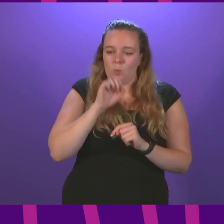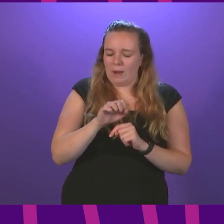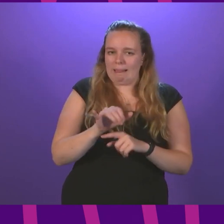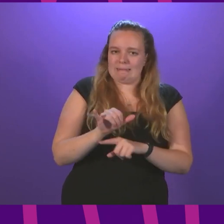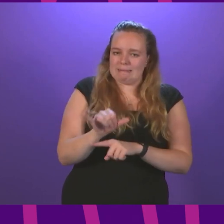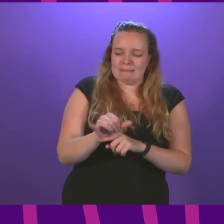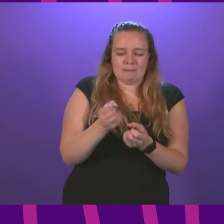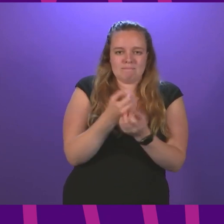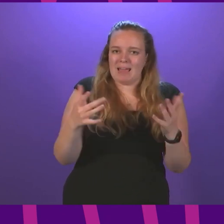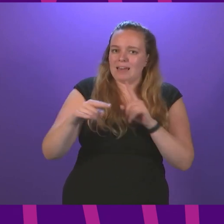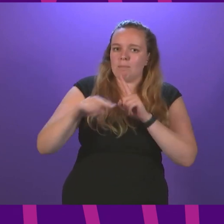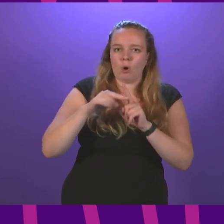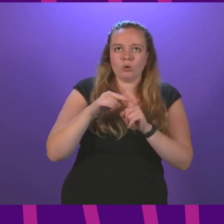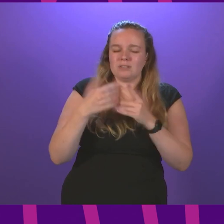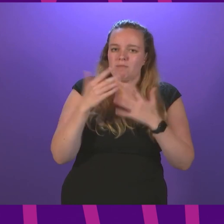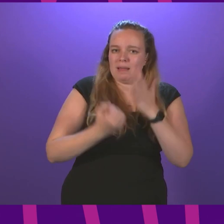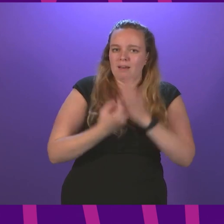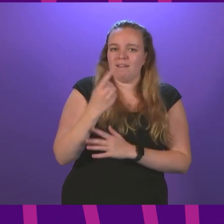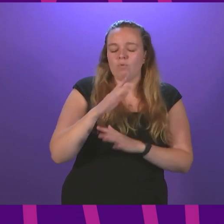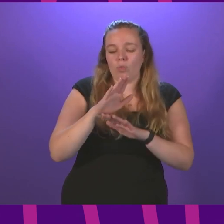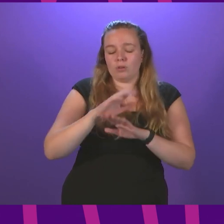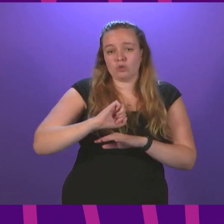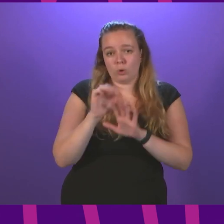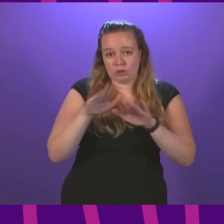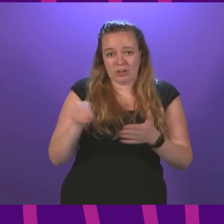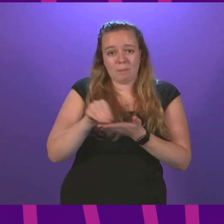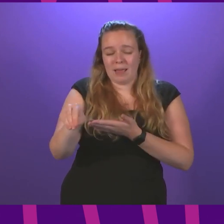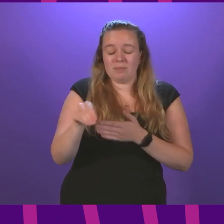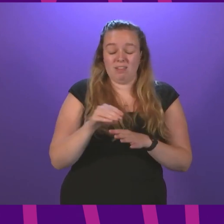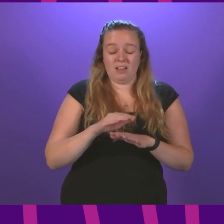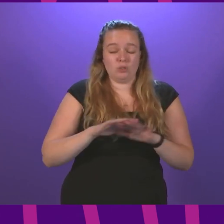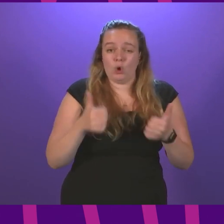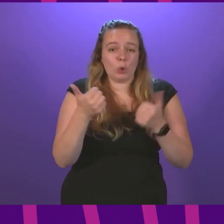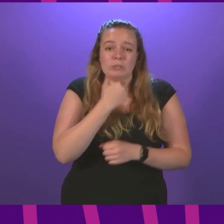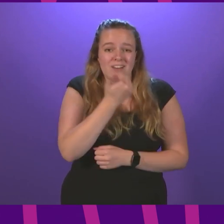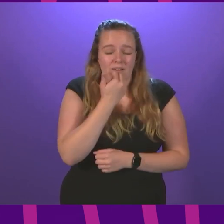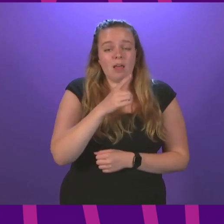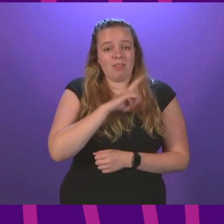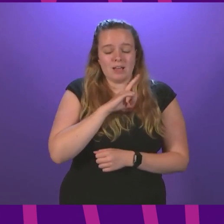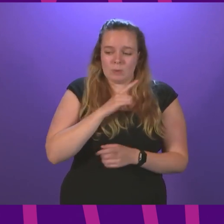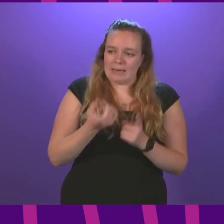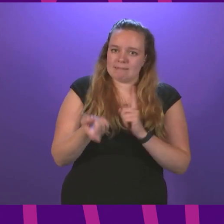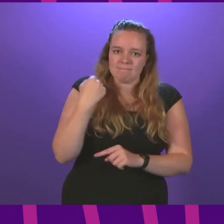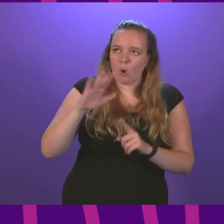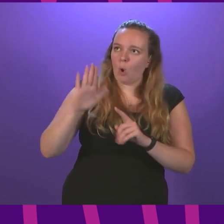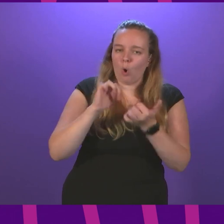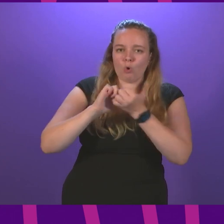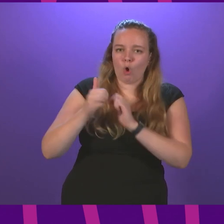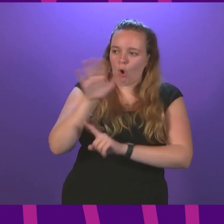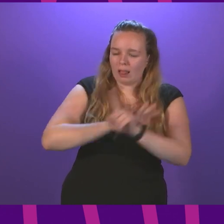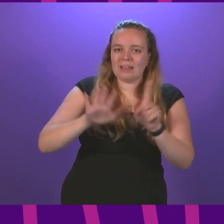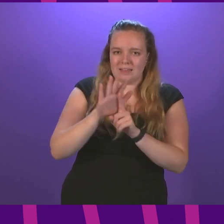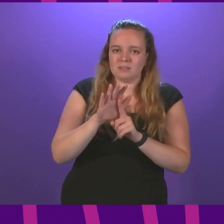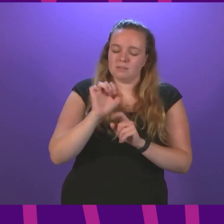much of the positive effects of the Scottish child payment. And that is just not acceptable. That's why I call upon all colleagues across the chamber